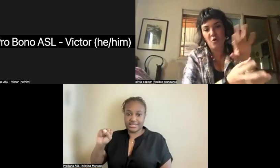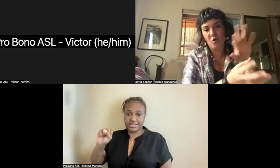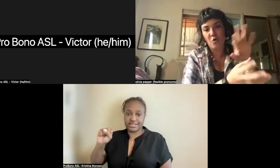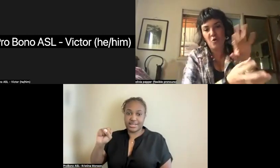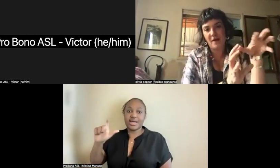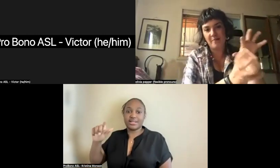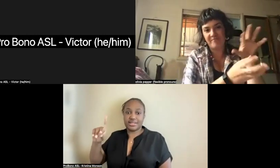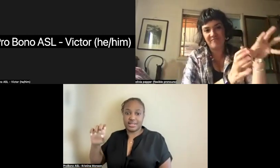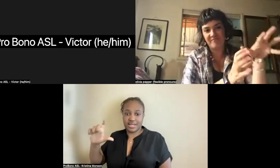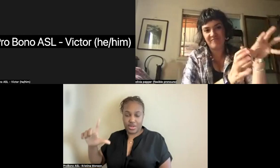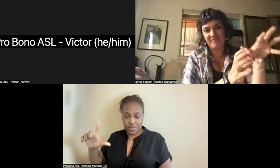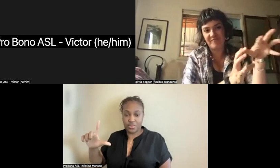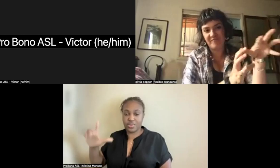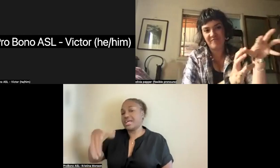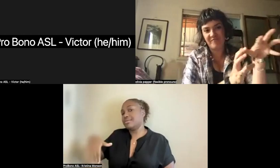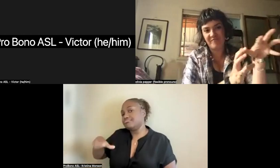whole